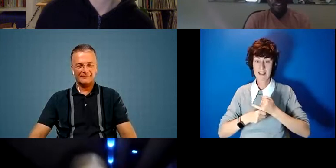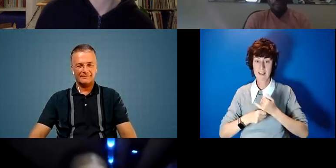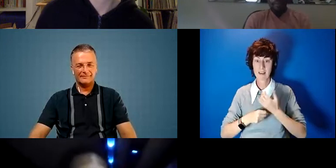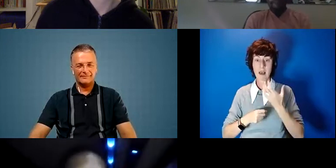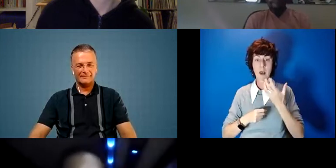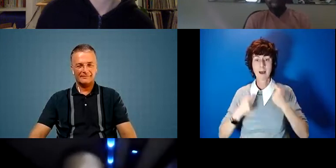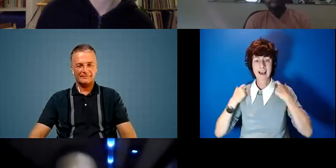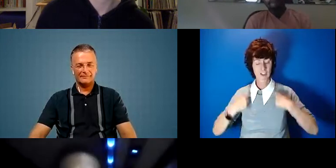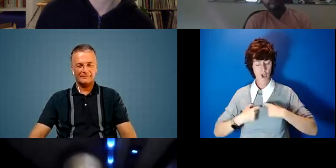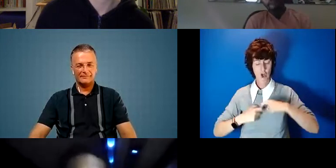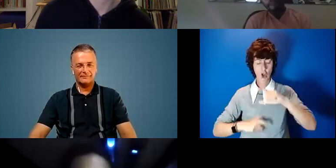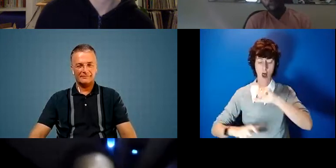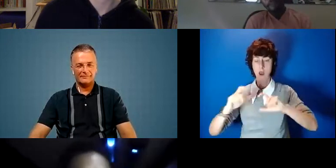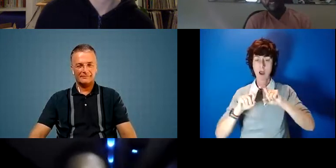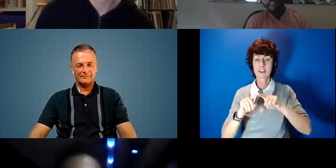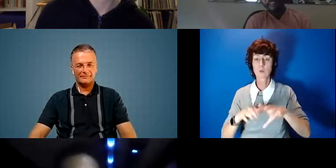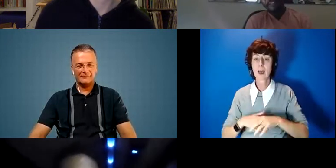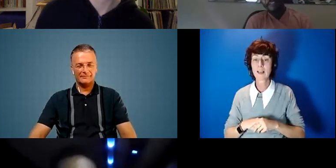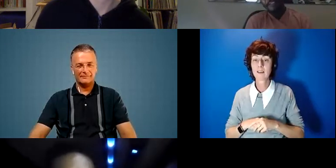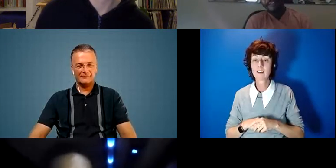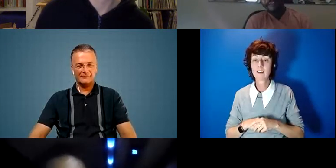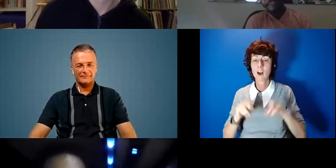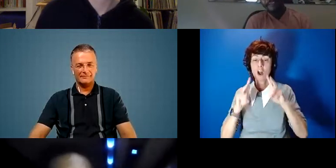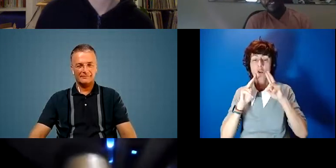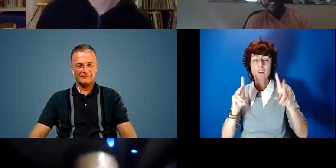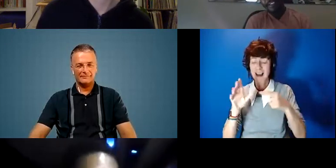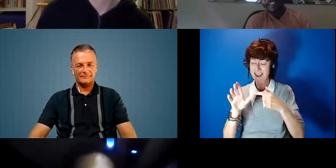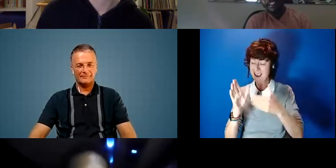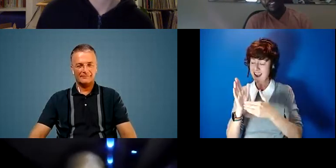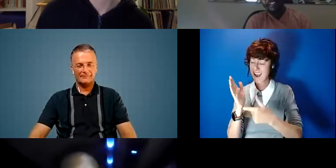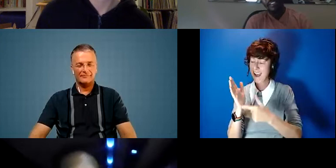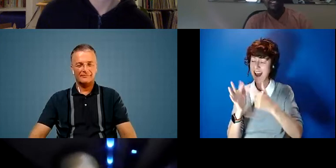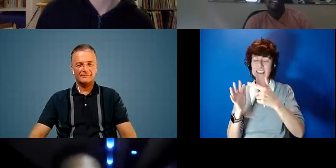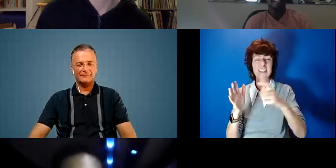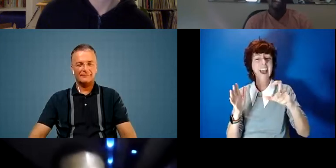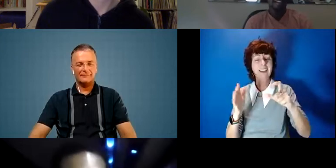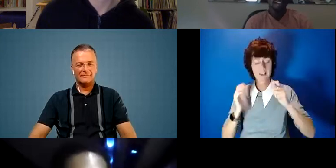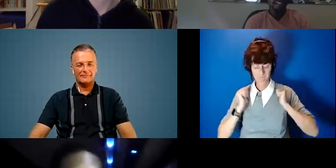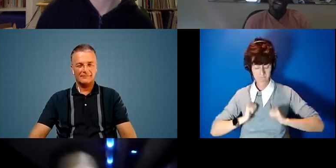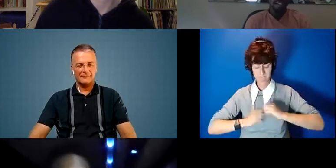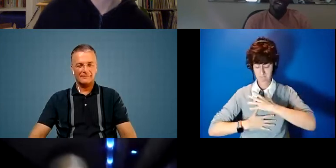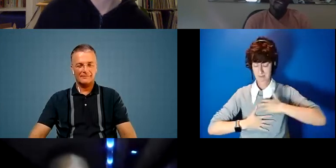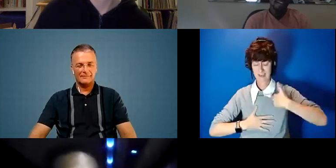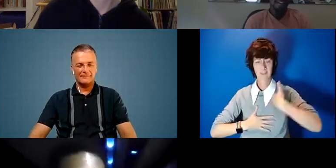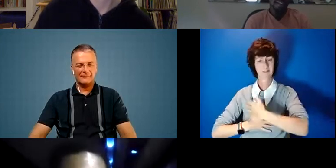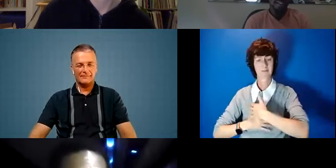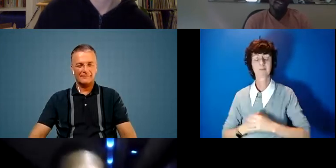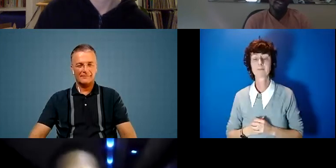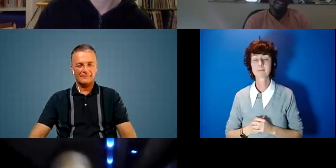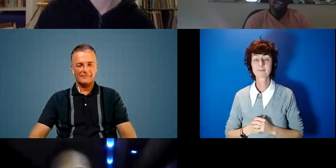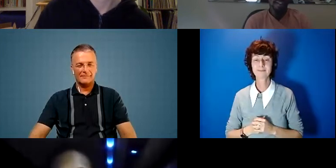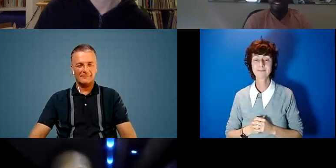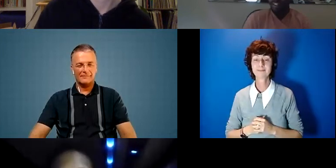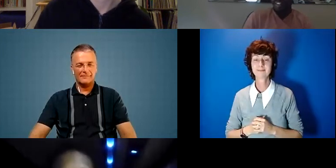run the outsides it's kind of like looks like an aztec kind of jumper so it's great but it's got um patterns on the jumper itself